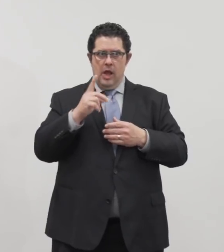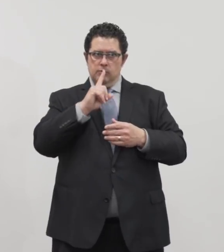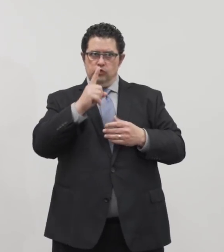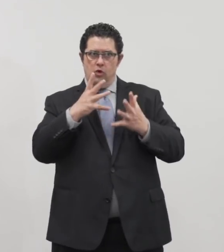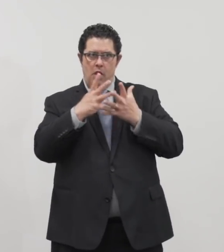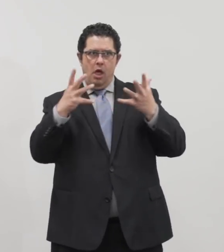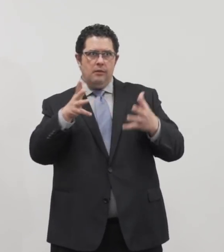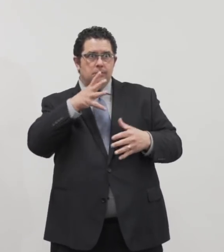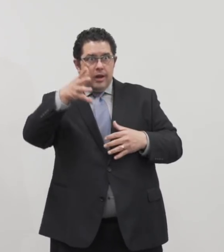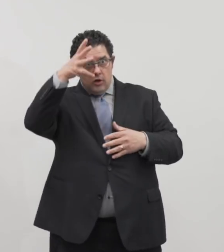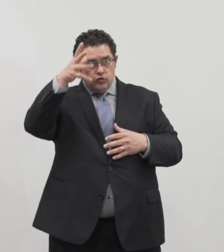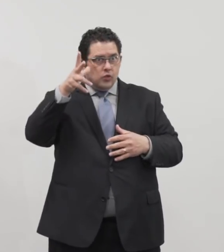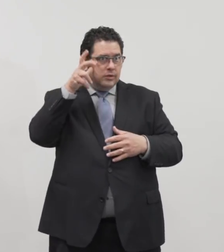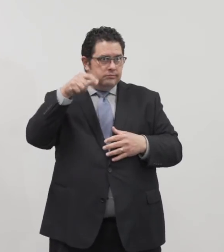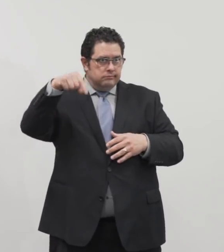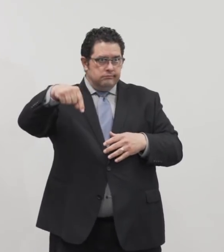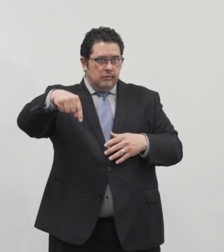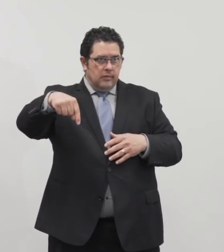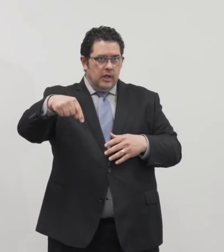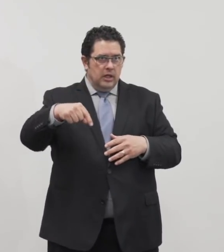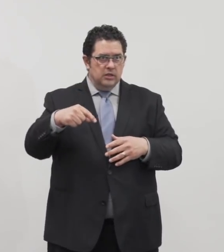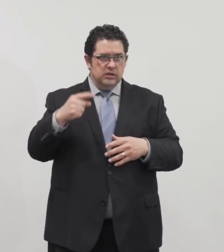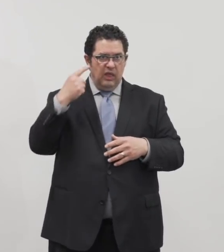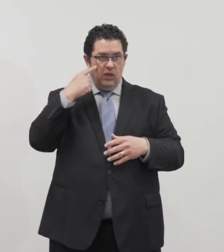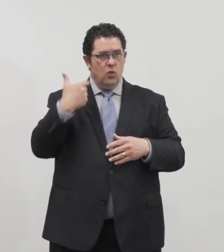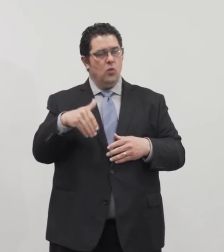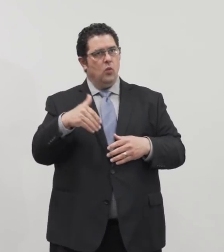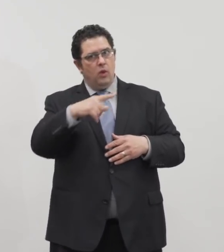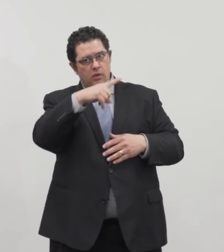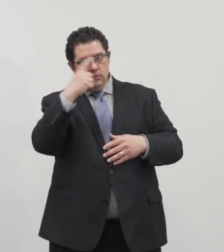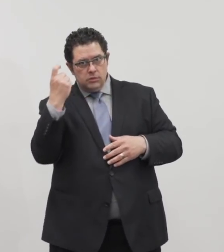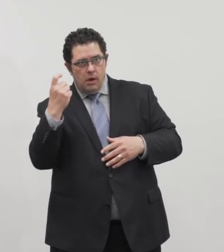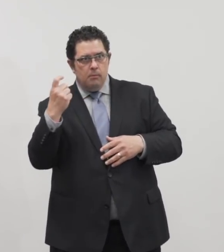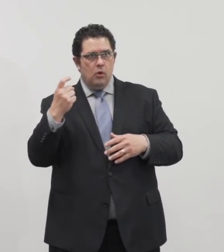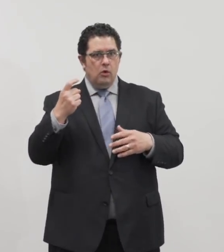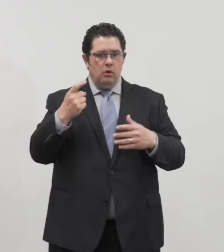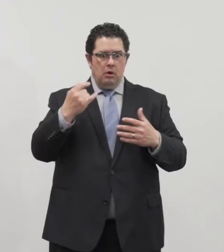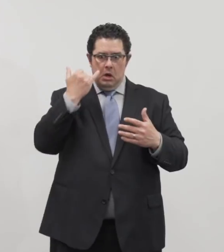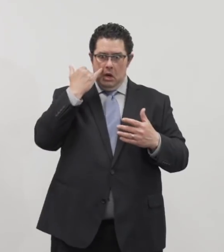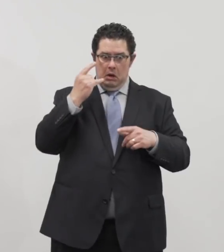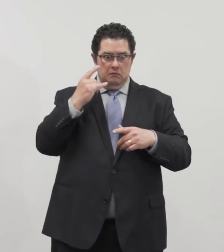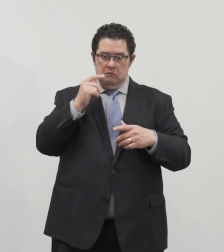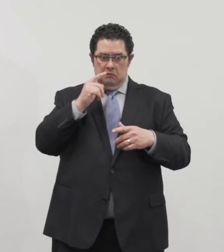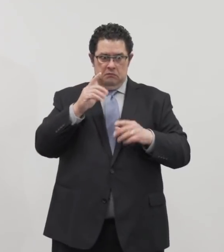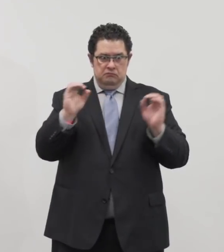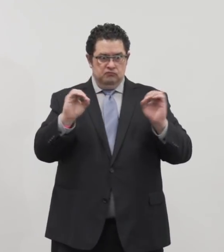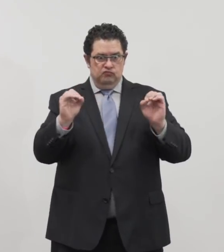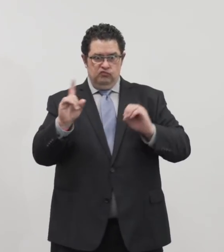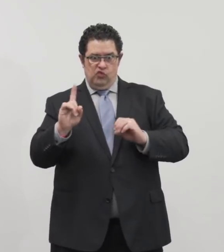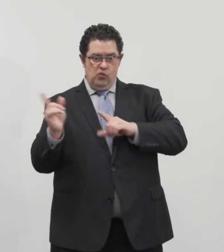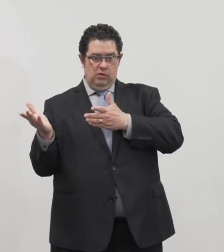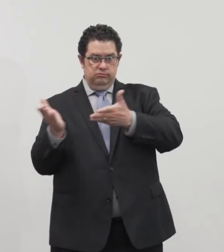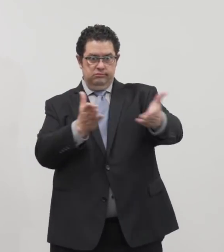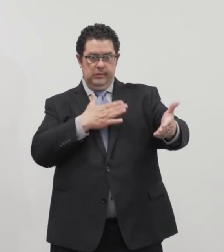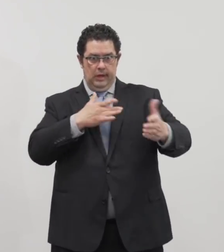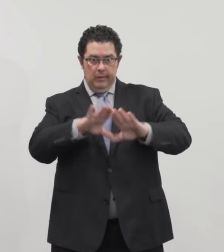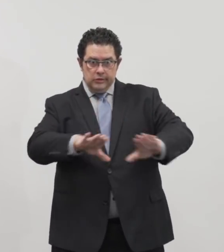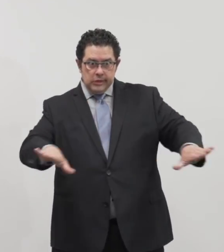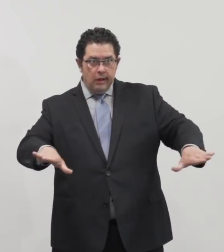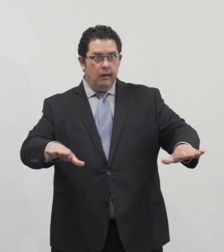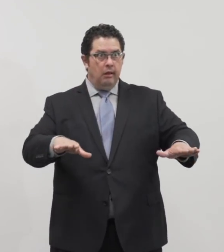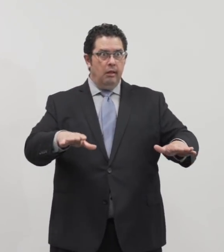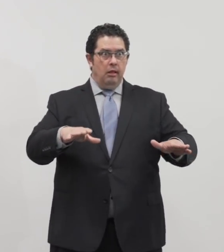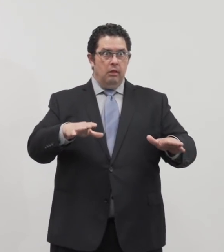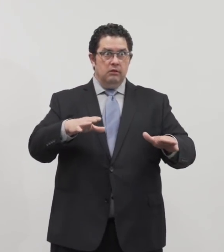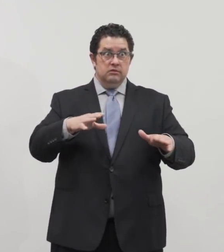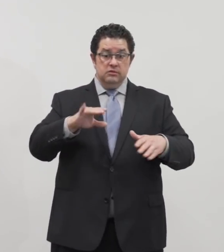to this and think this is going to be a very long summer. Yes. have anywhere to take my child, especially come, you know, triple digits